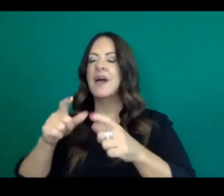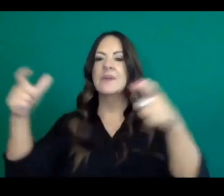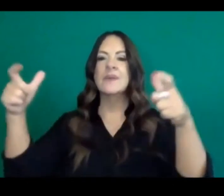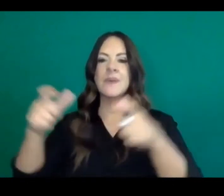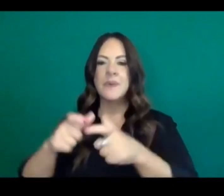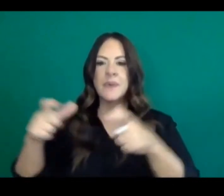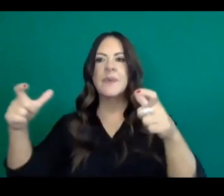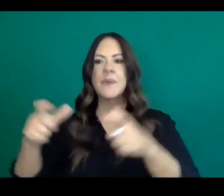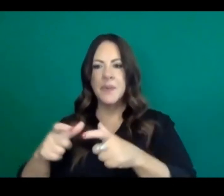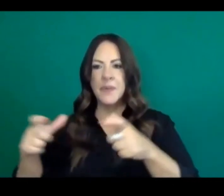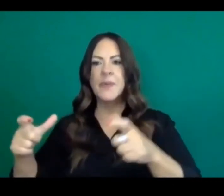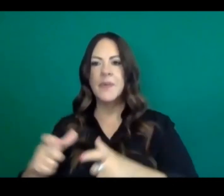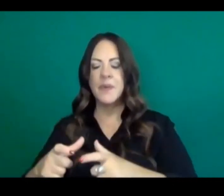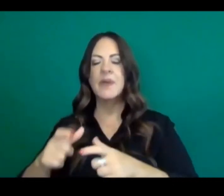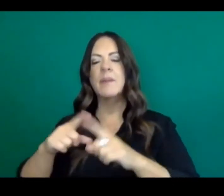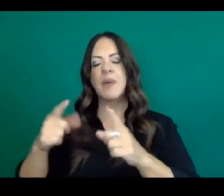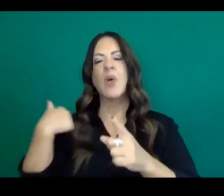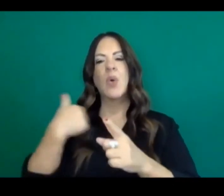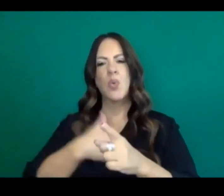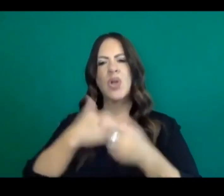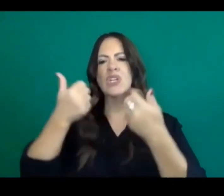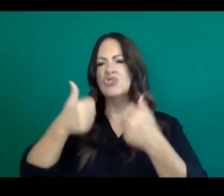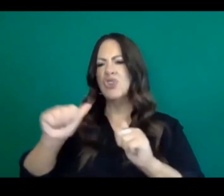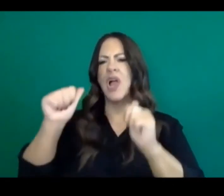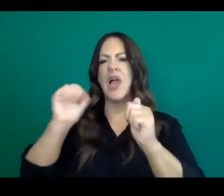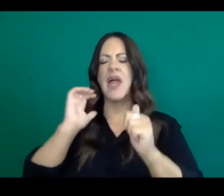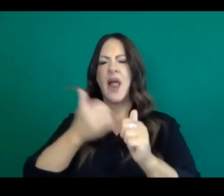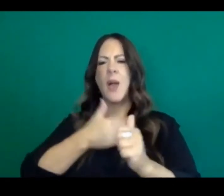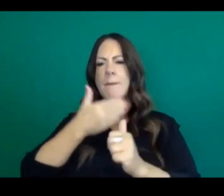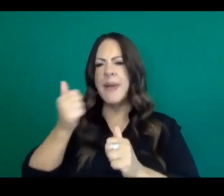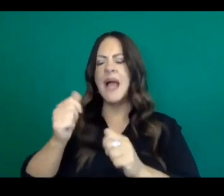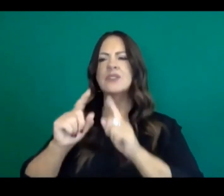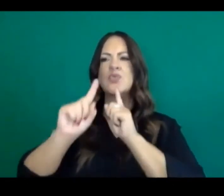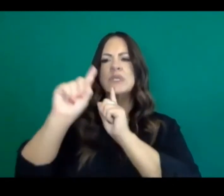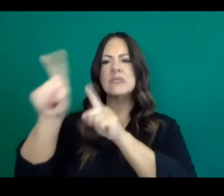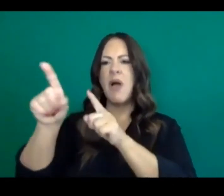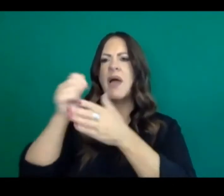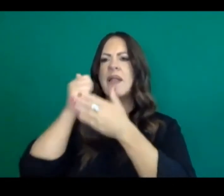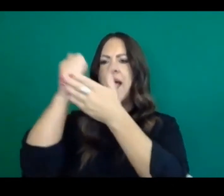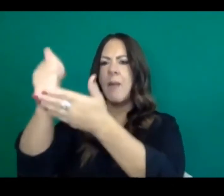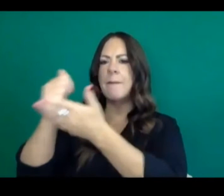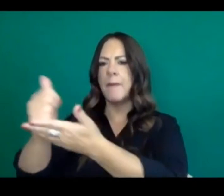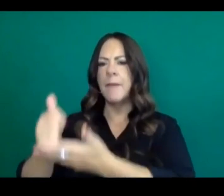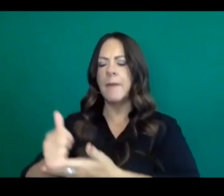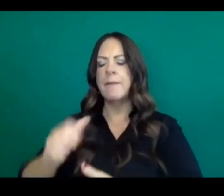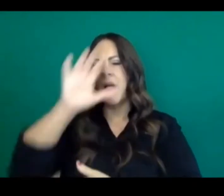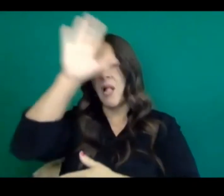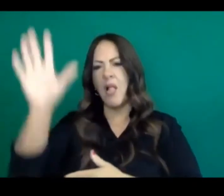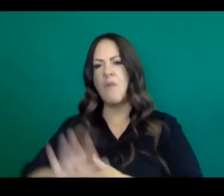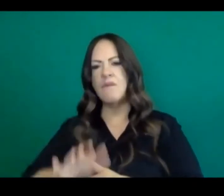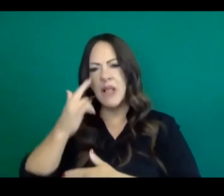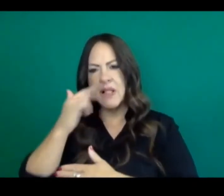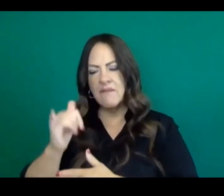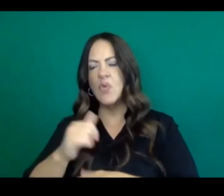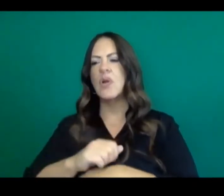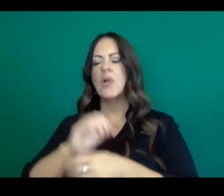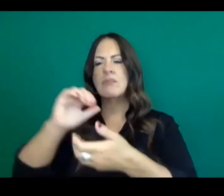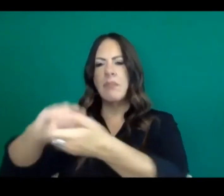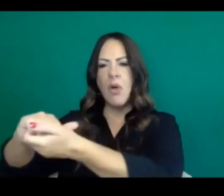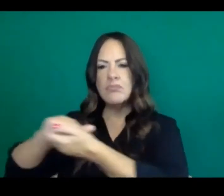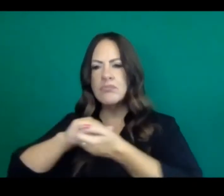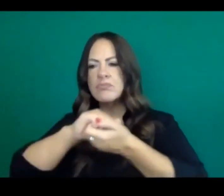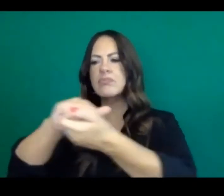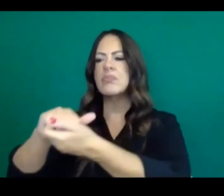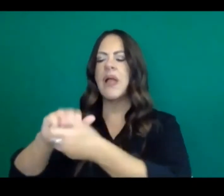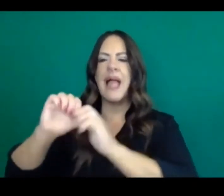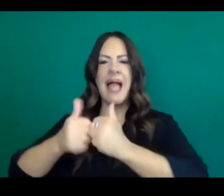how to address this broad geography and the response around COVID-19, working with our local partners to address those, and